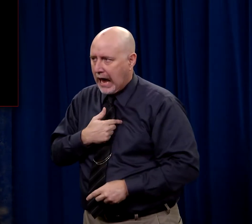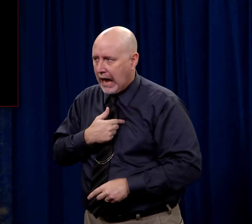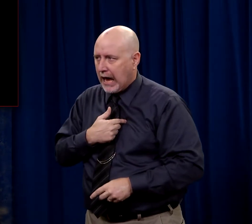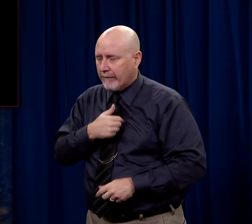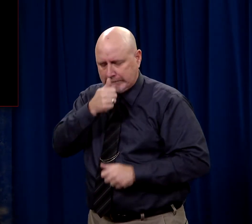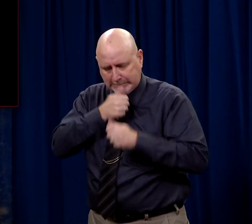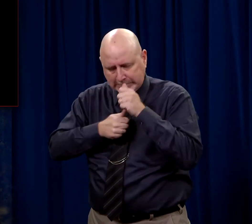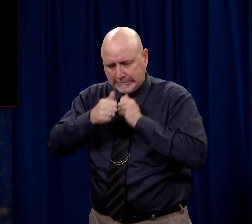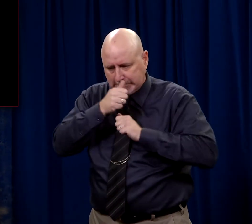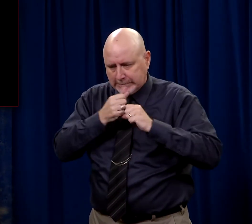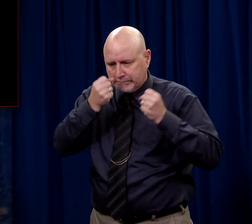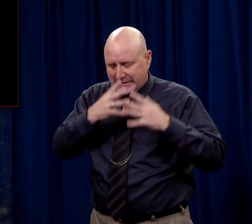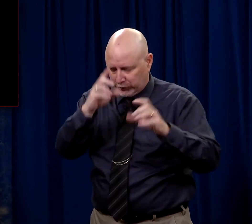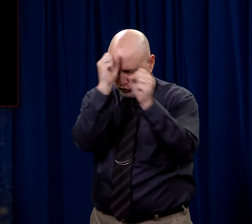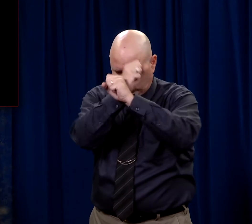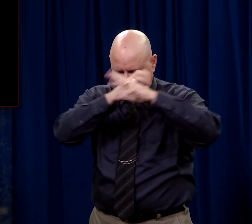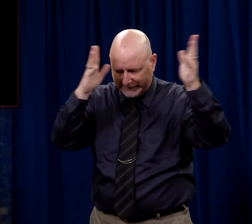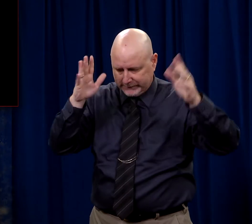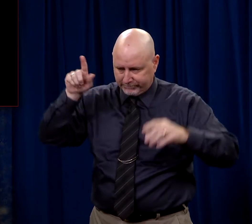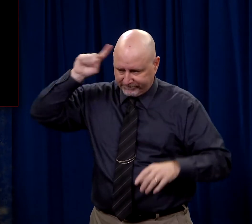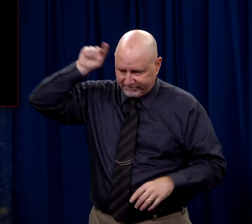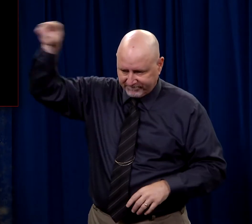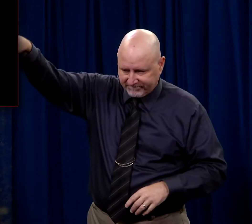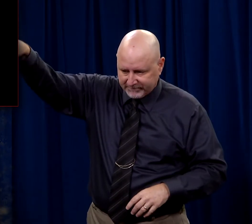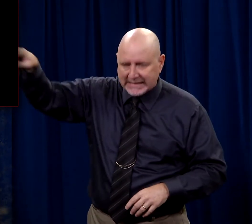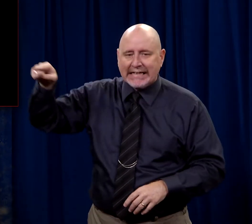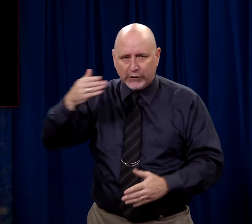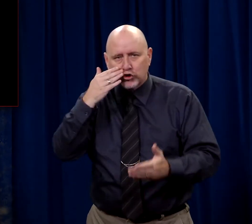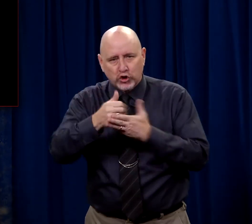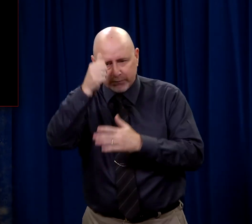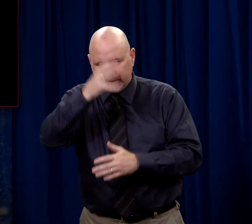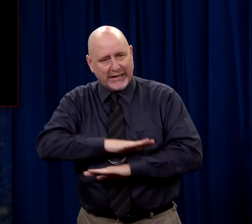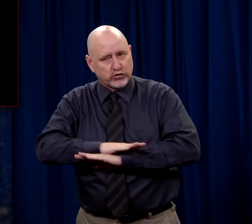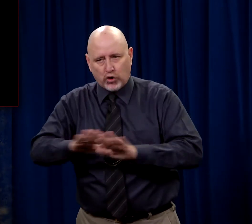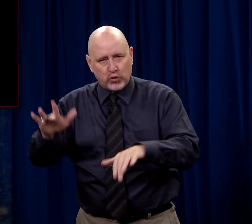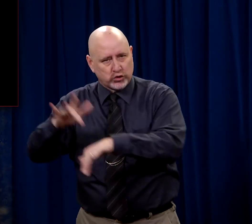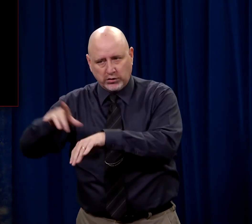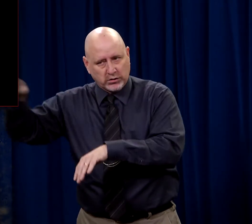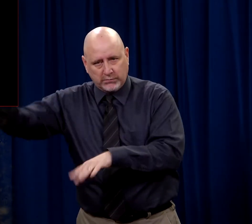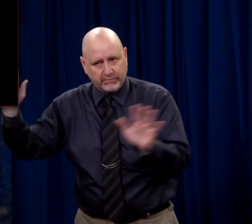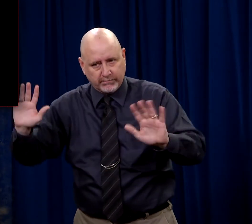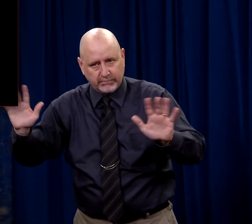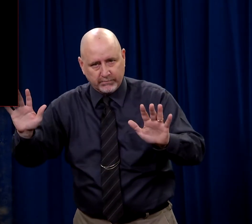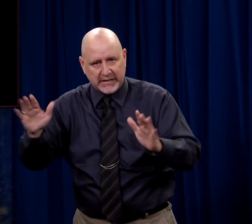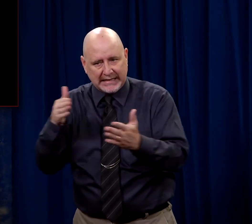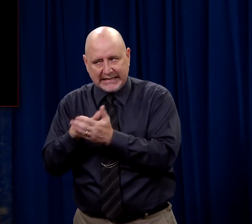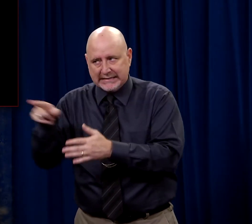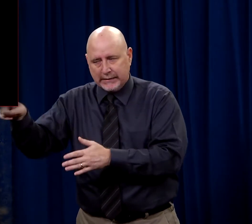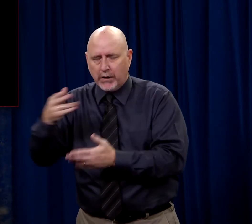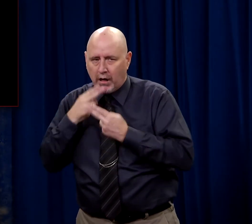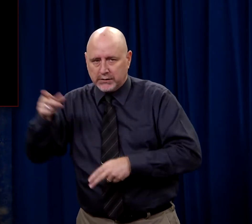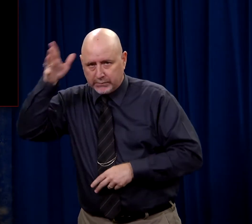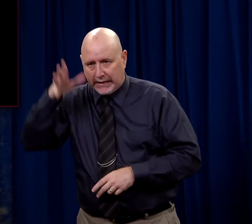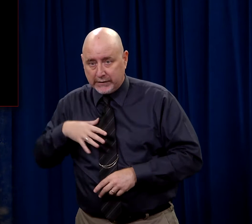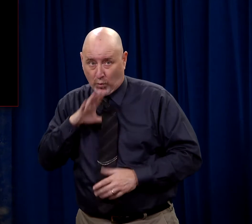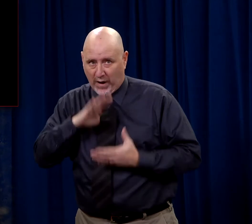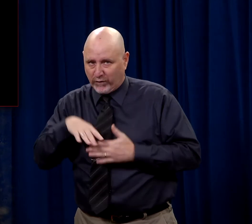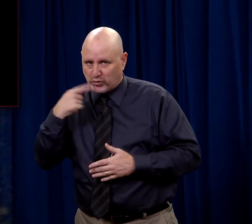have suffered many things in a dream because of him. He's a good man. Don't you do anything against this just man.